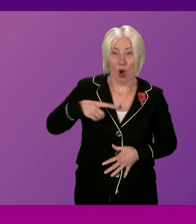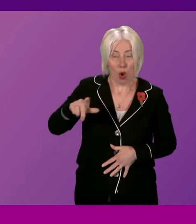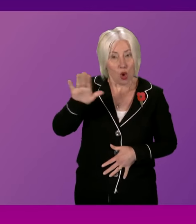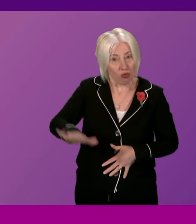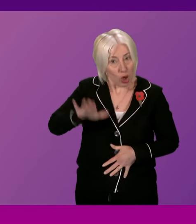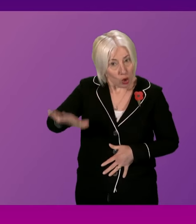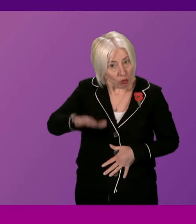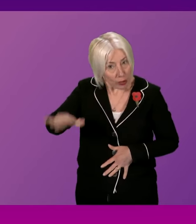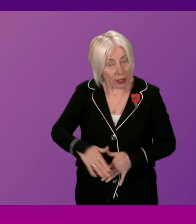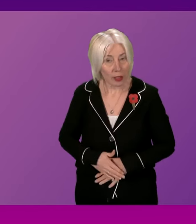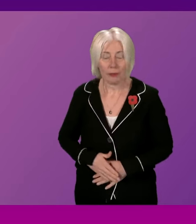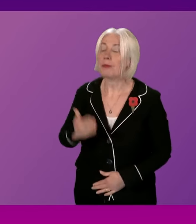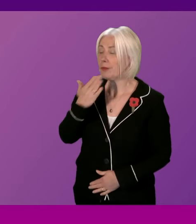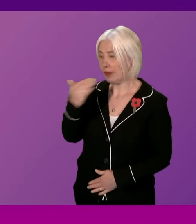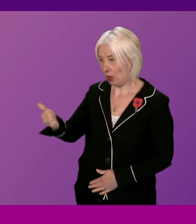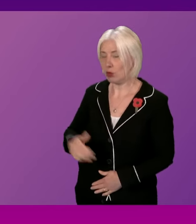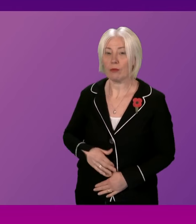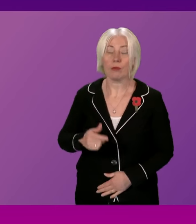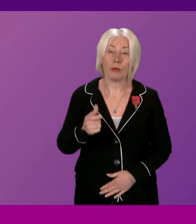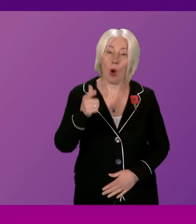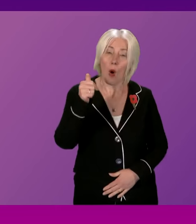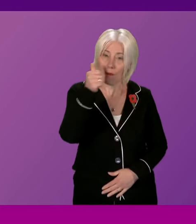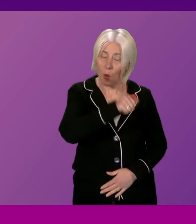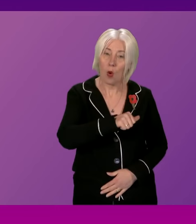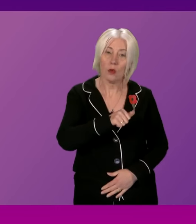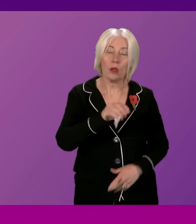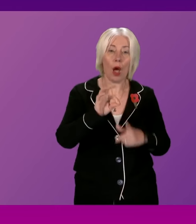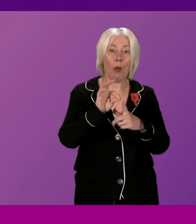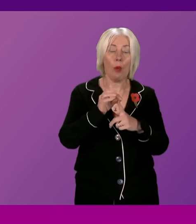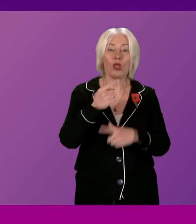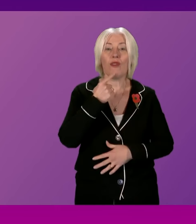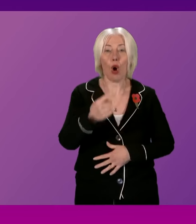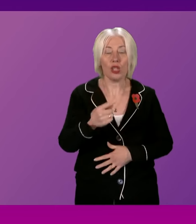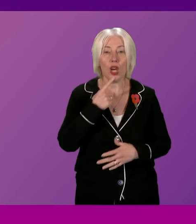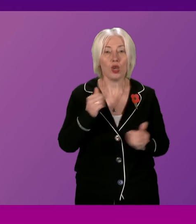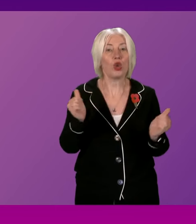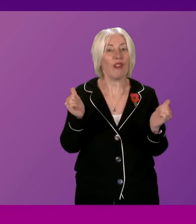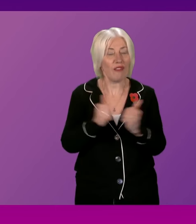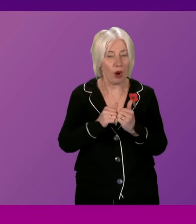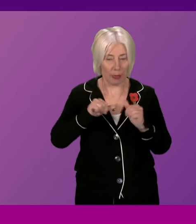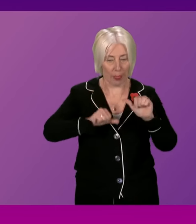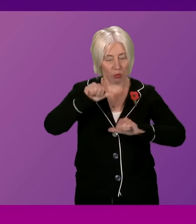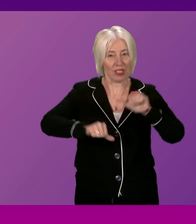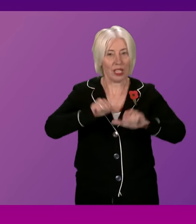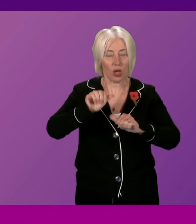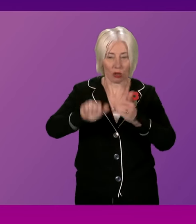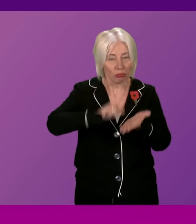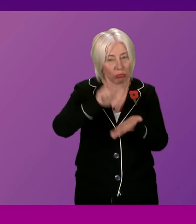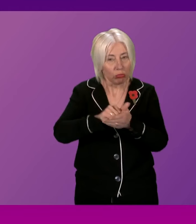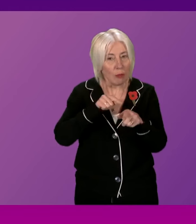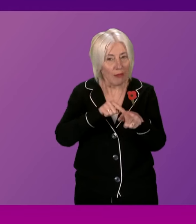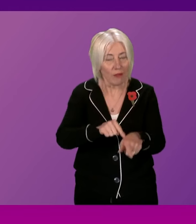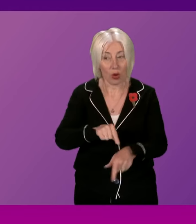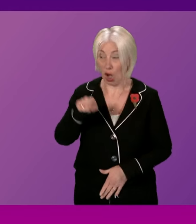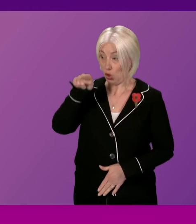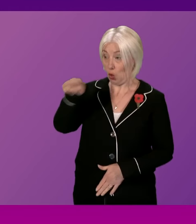thank you of course points of order are intended to confirm that correct procedures are or have been followed therefore